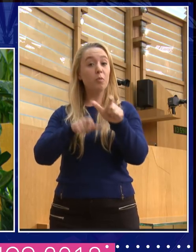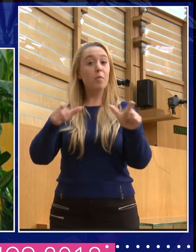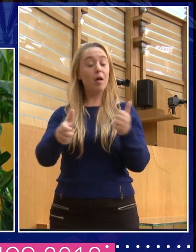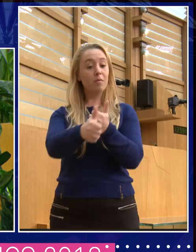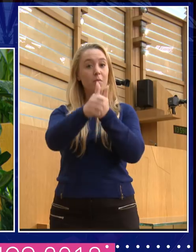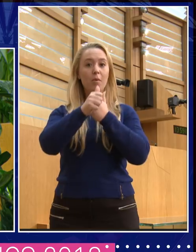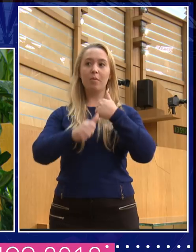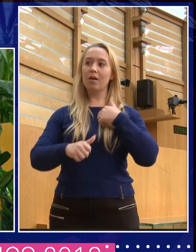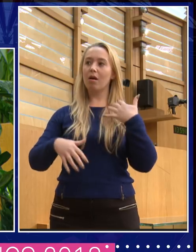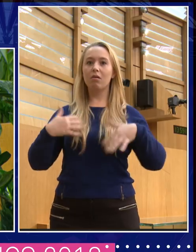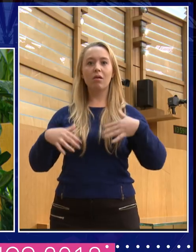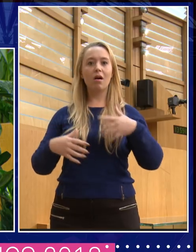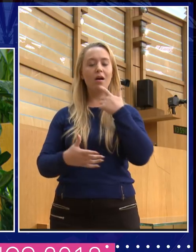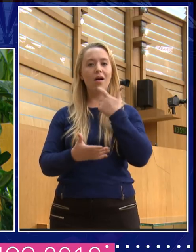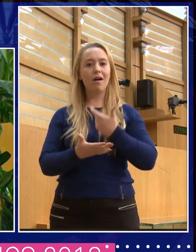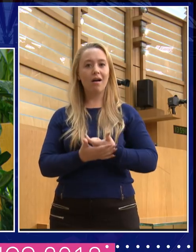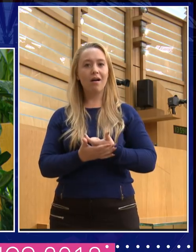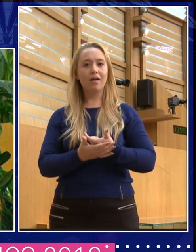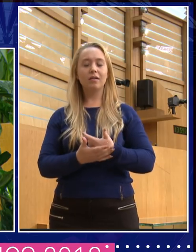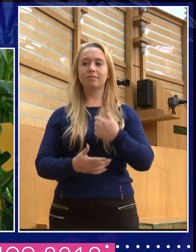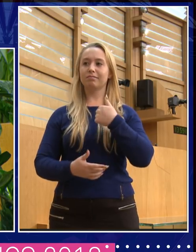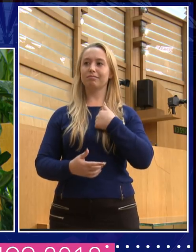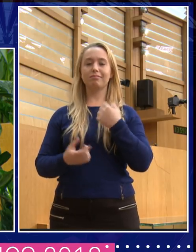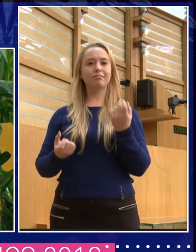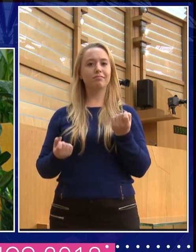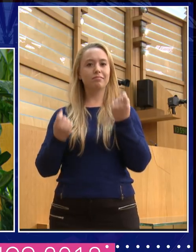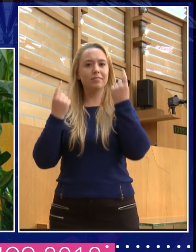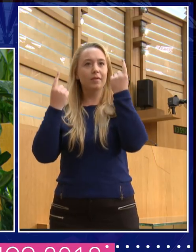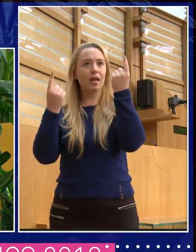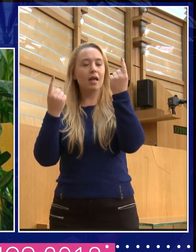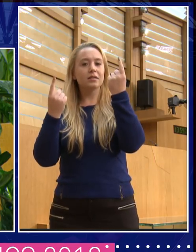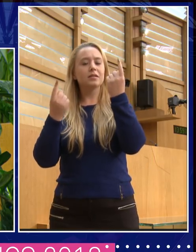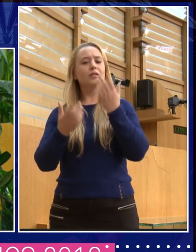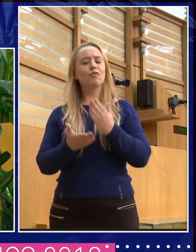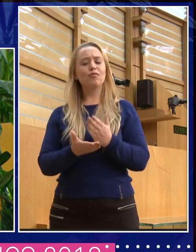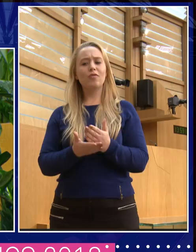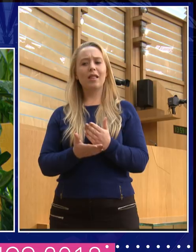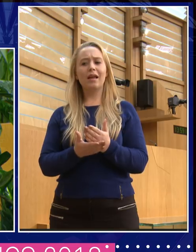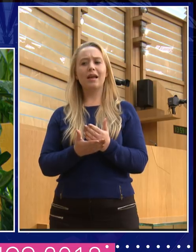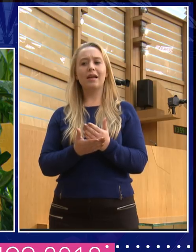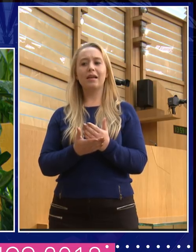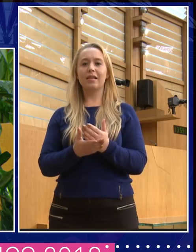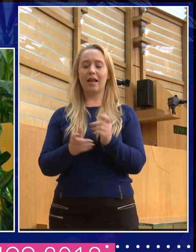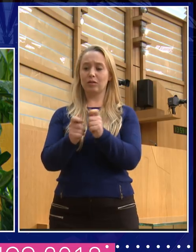And what I suddenly realised was that the Daily Mail's